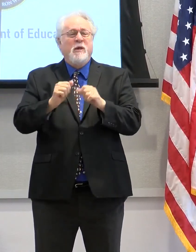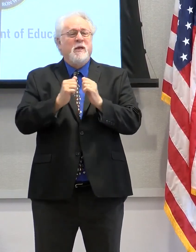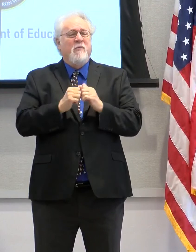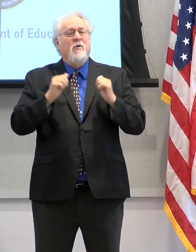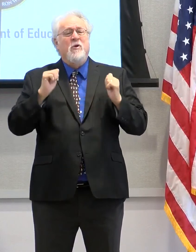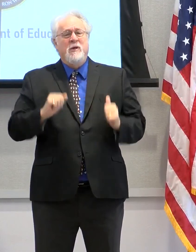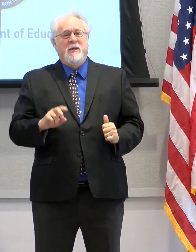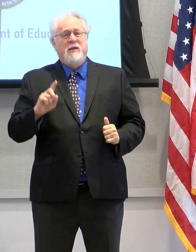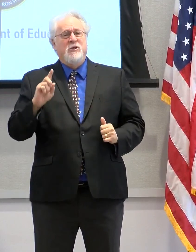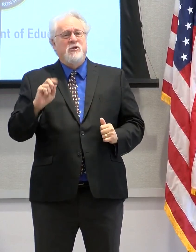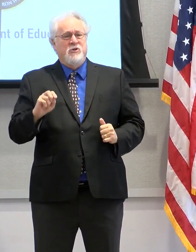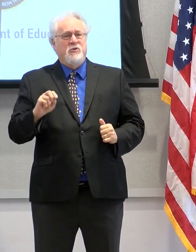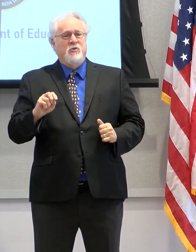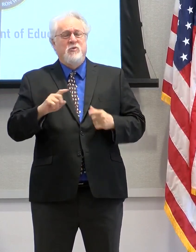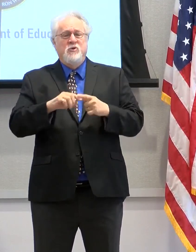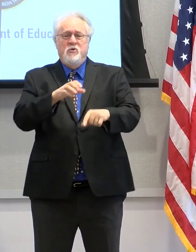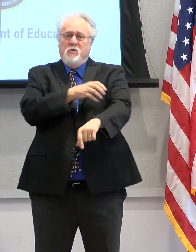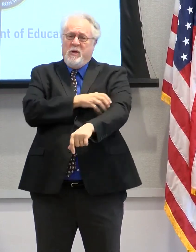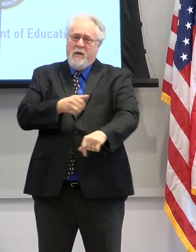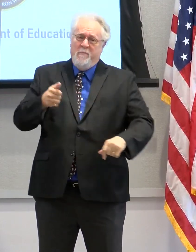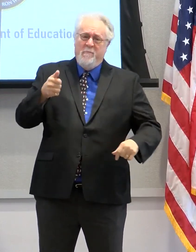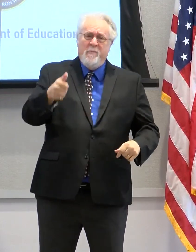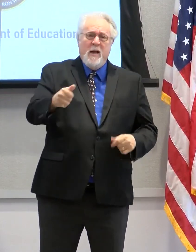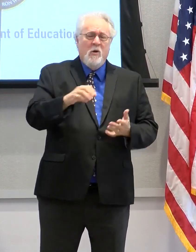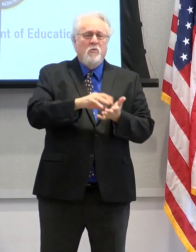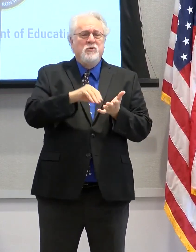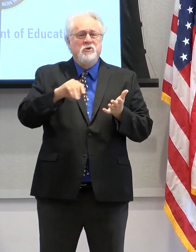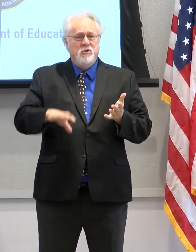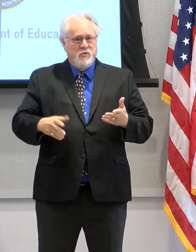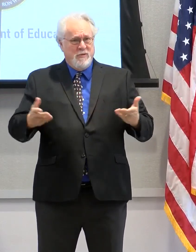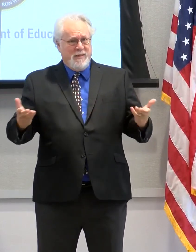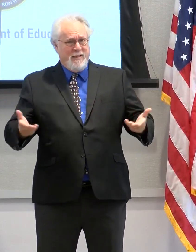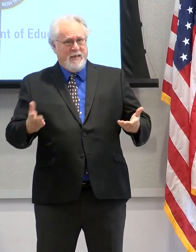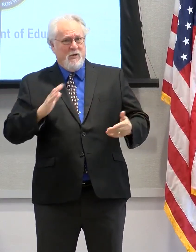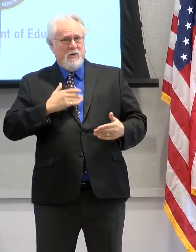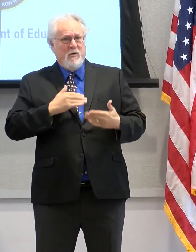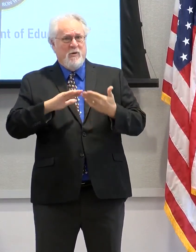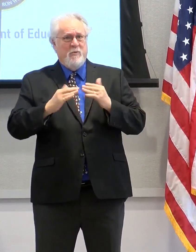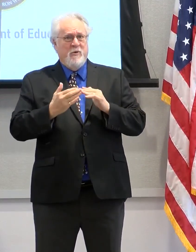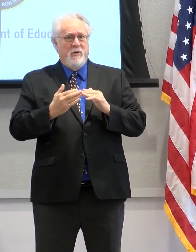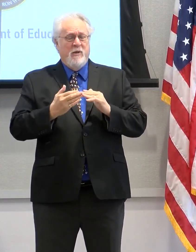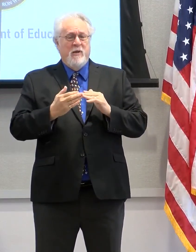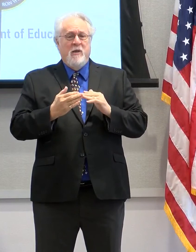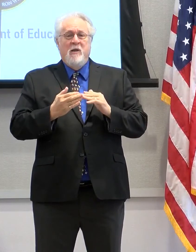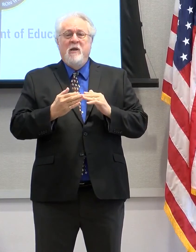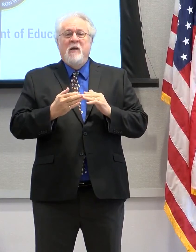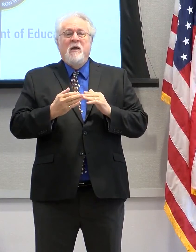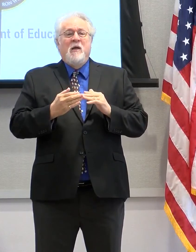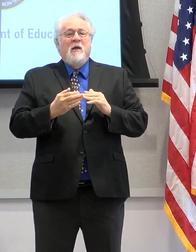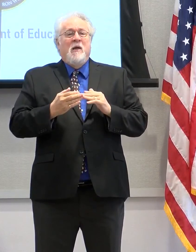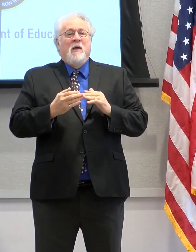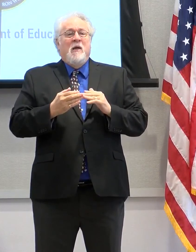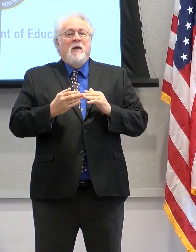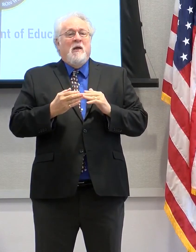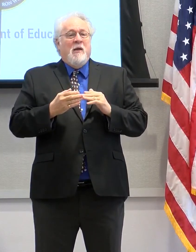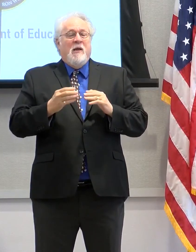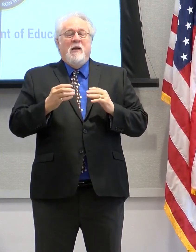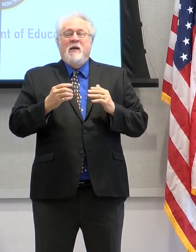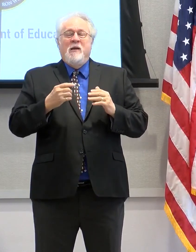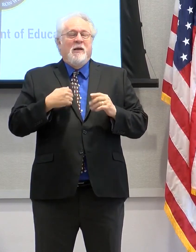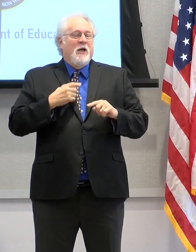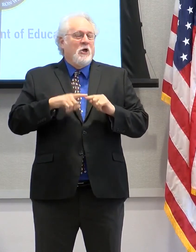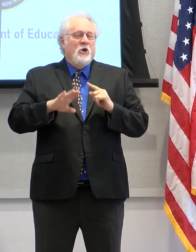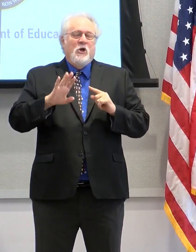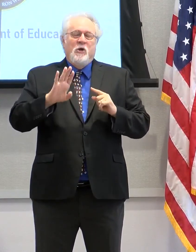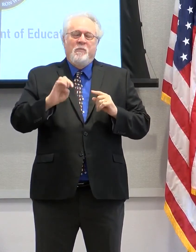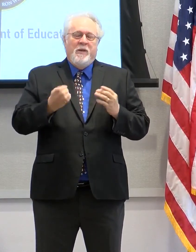can do to empower our students here in this community. And I couldn't be more excited